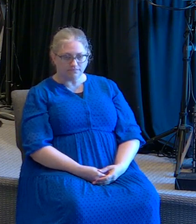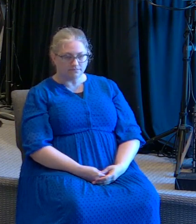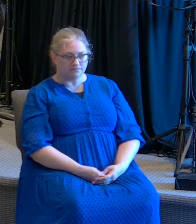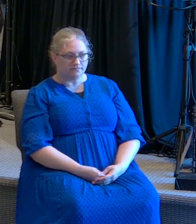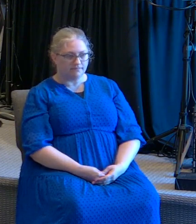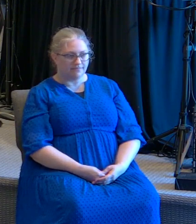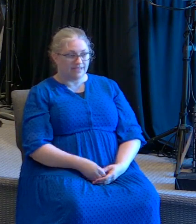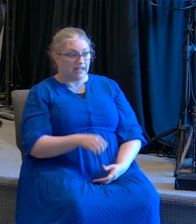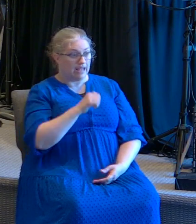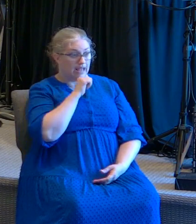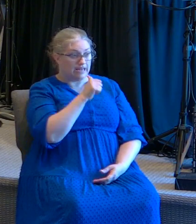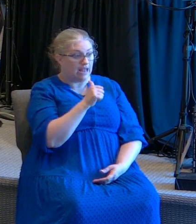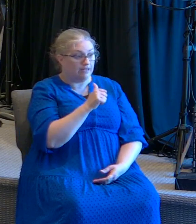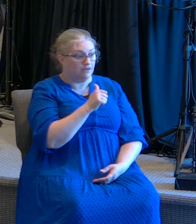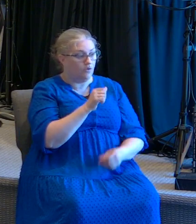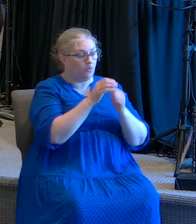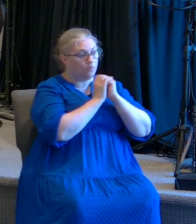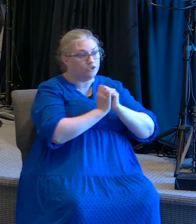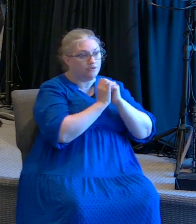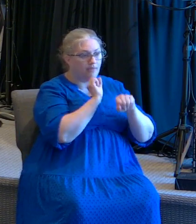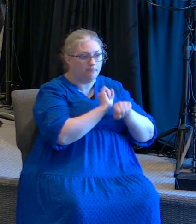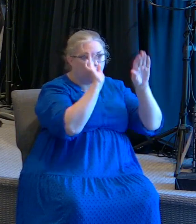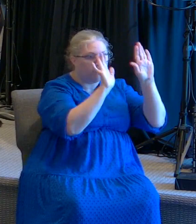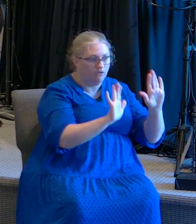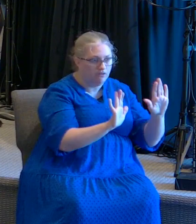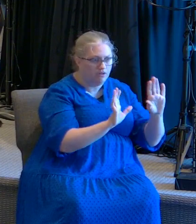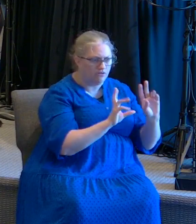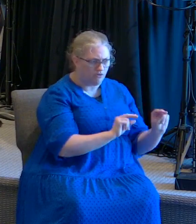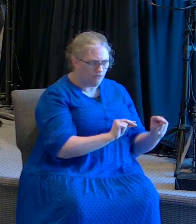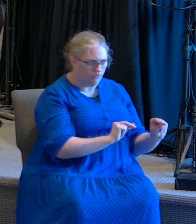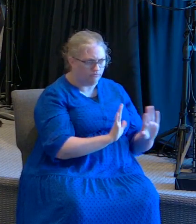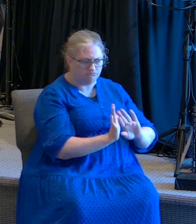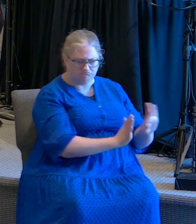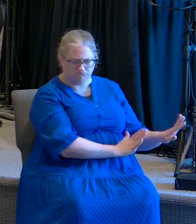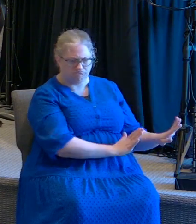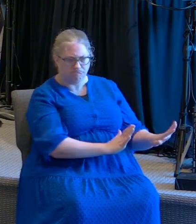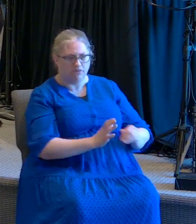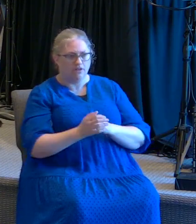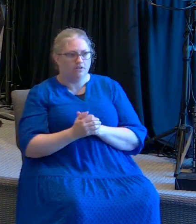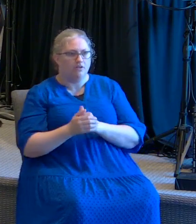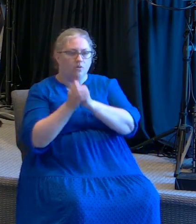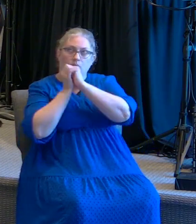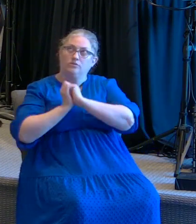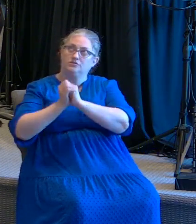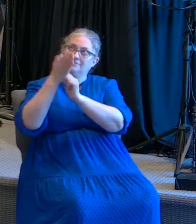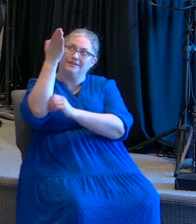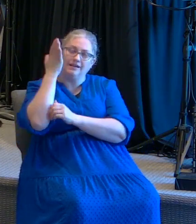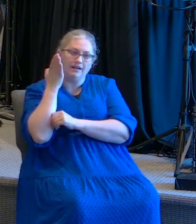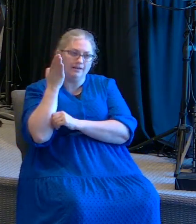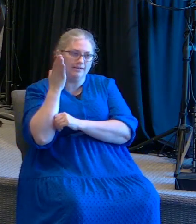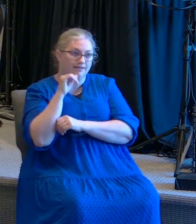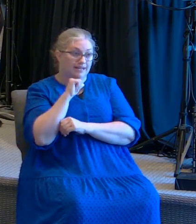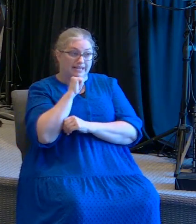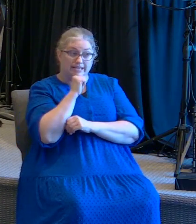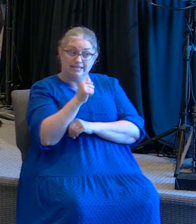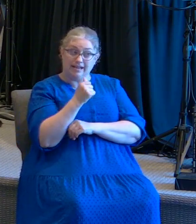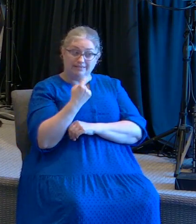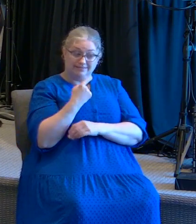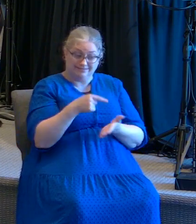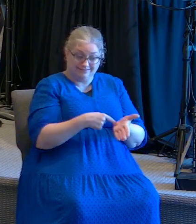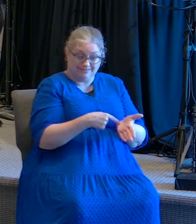They didn't glorify the miracle. Dicen que ellos no glorificaron el milagro. It doesn't say they glorified Jesus.